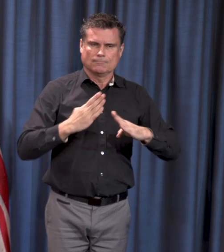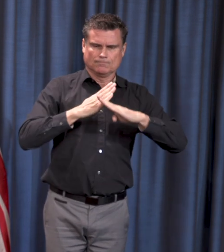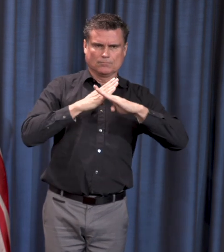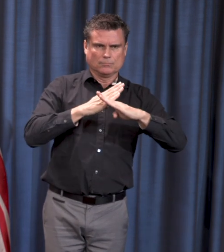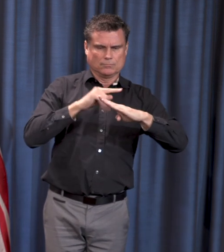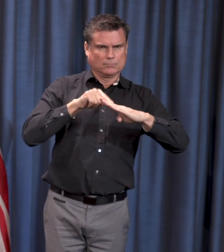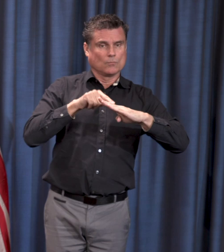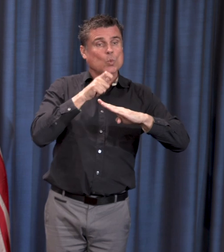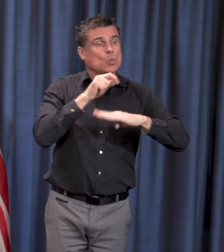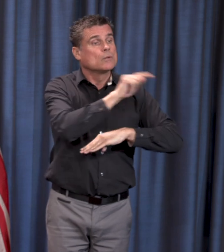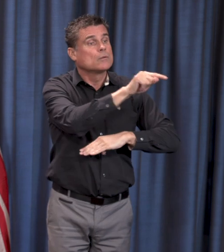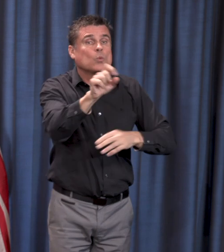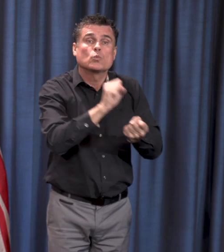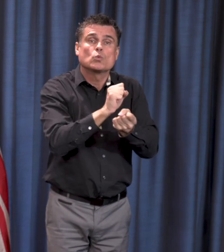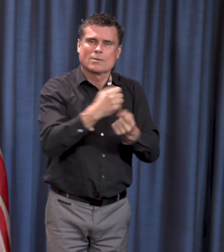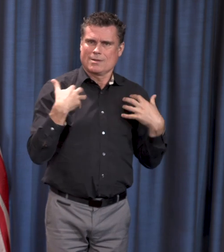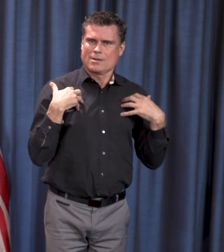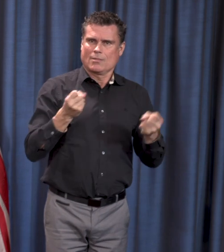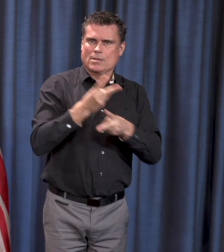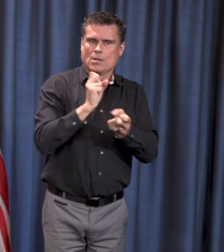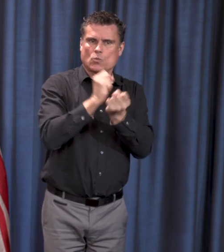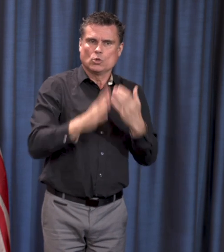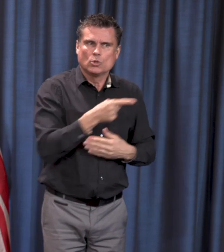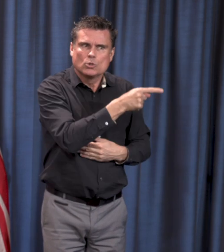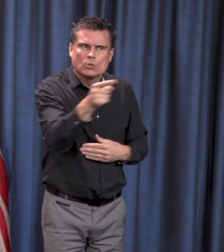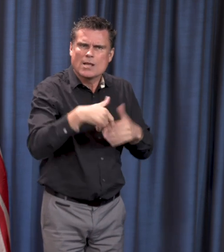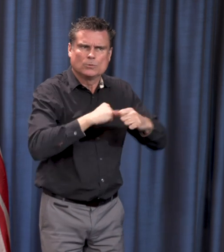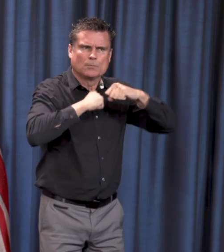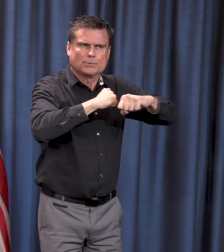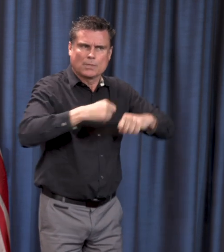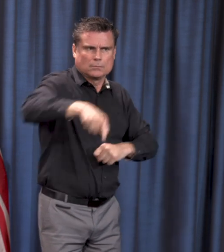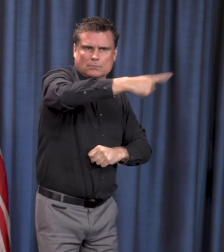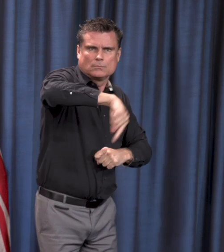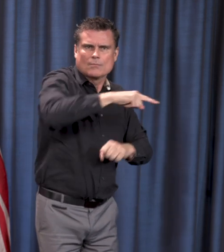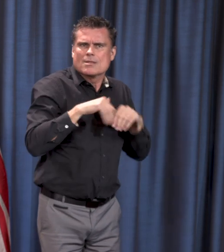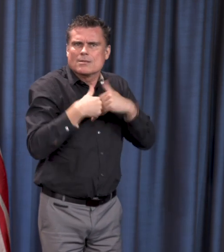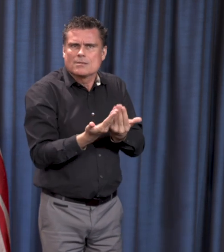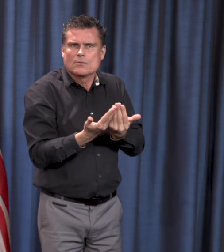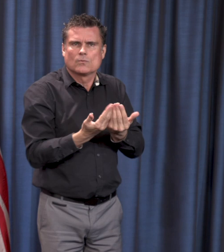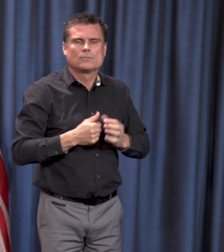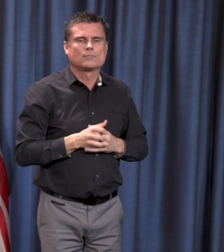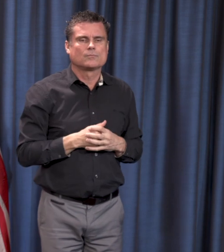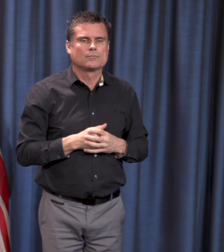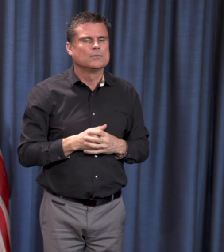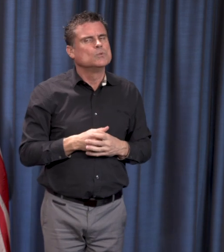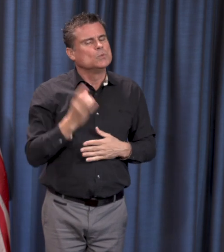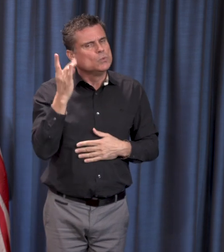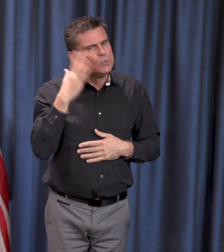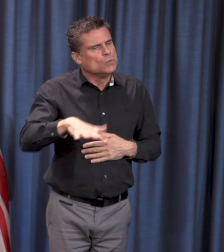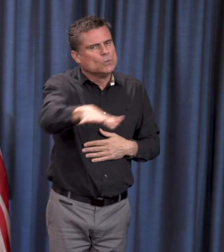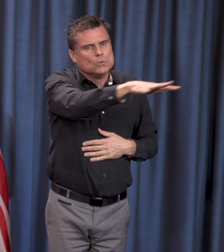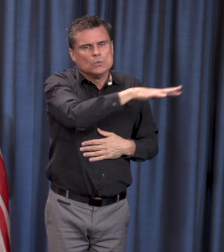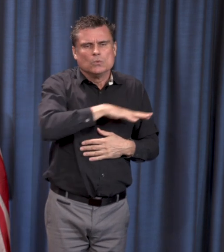and our healthcare system. As we know, healthcare workers are really the heart of our response to this pandemic. And they